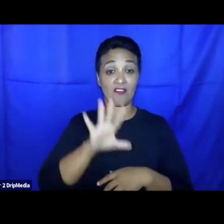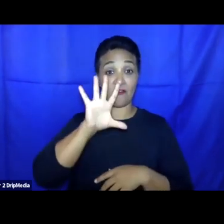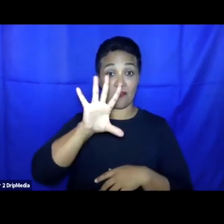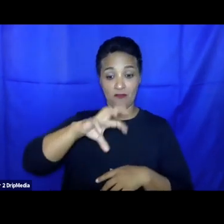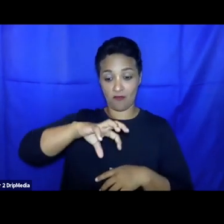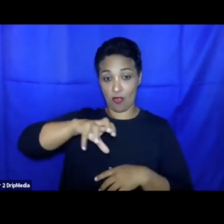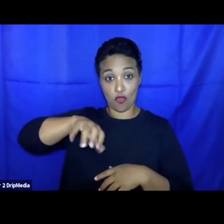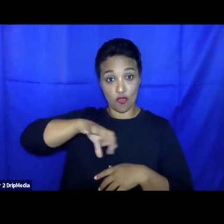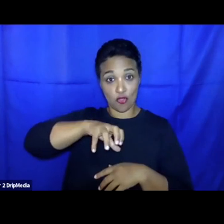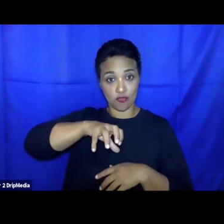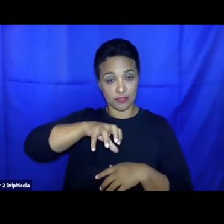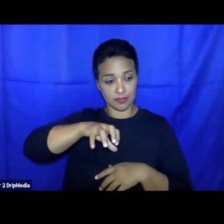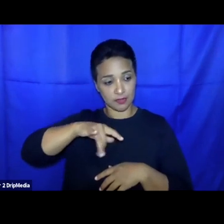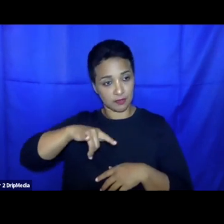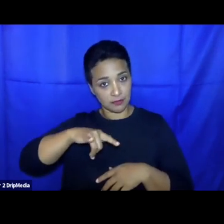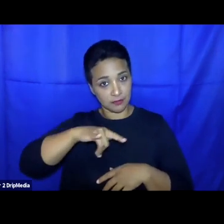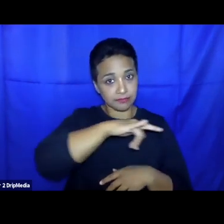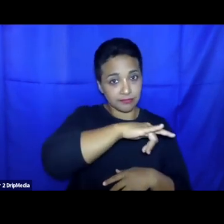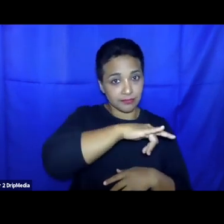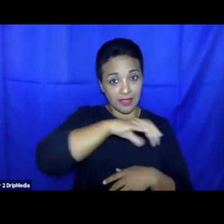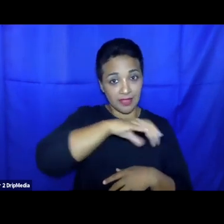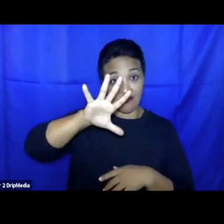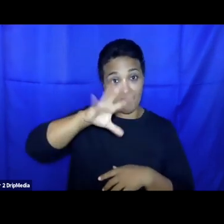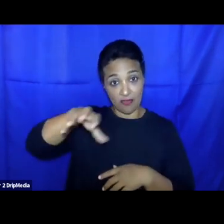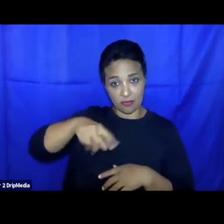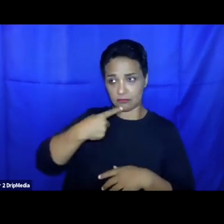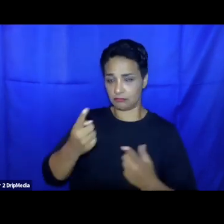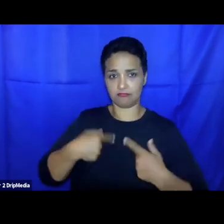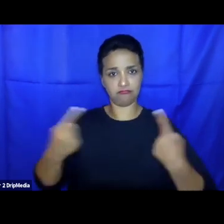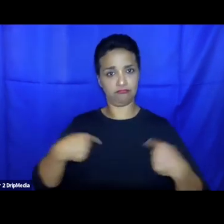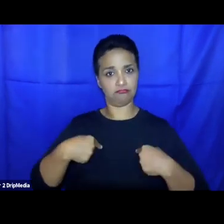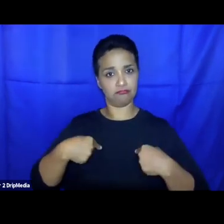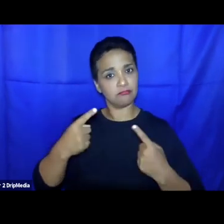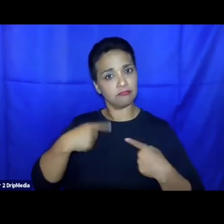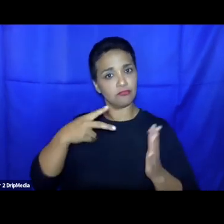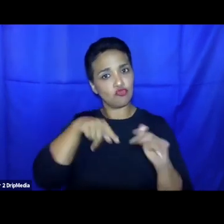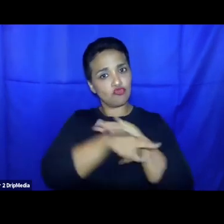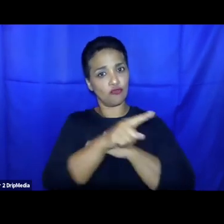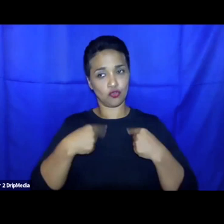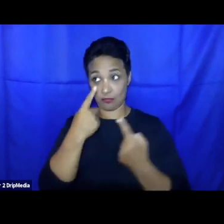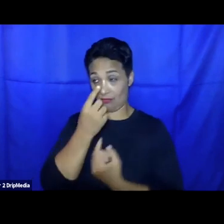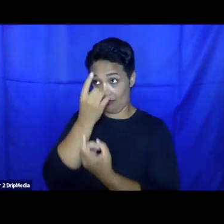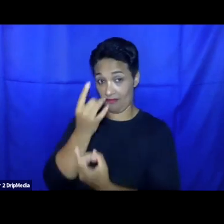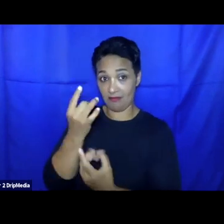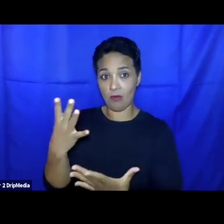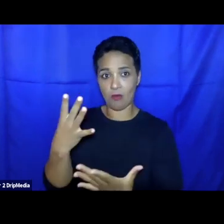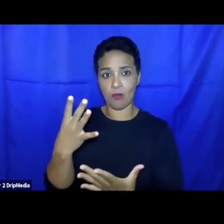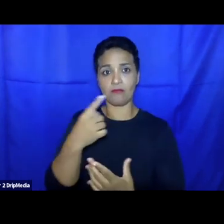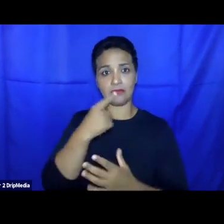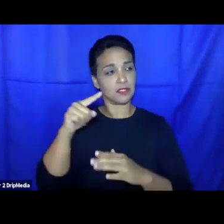and makes a refugee claim in one of those five countries will have their refugee claim in Canada not refused, they